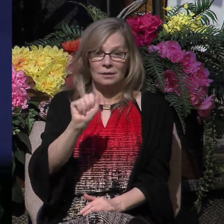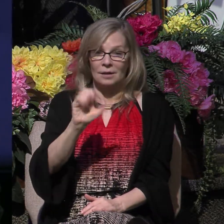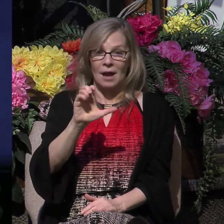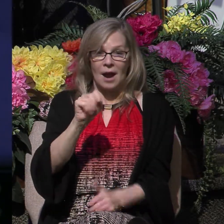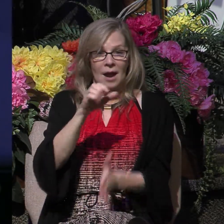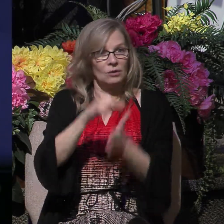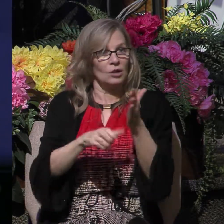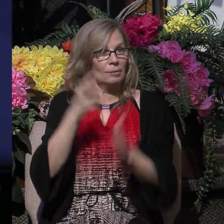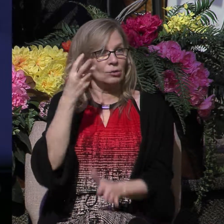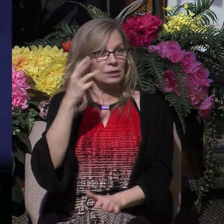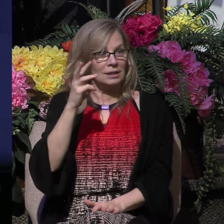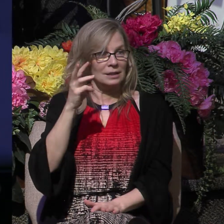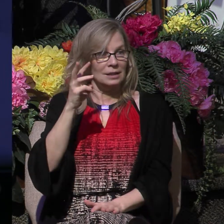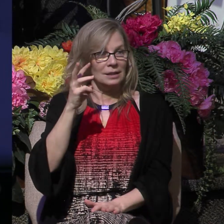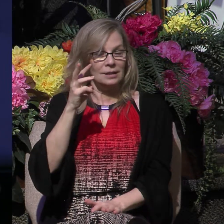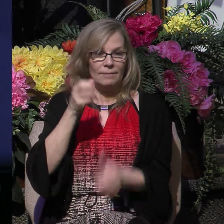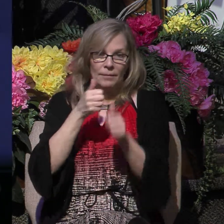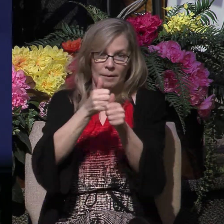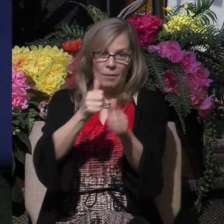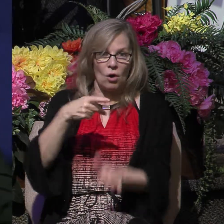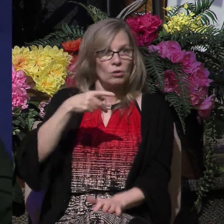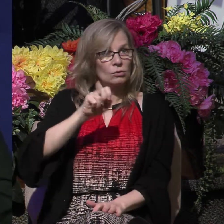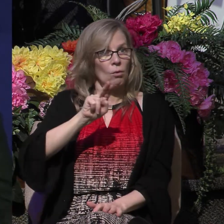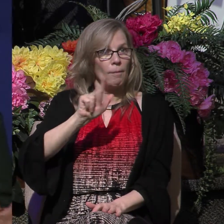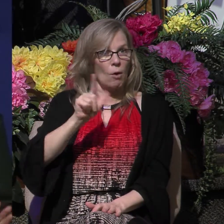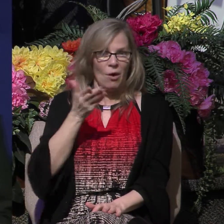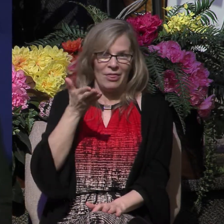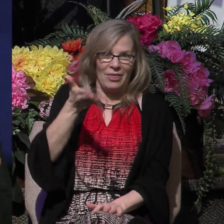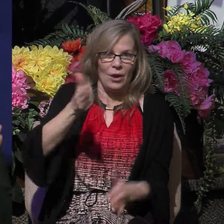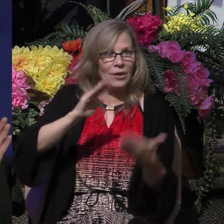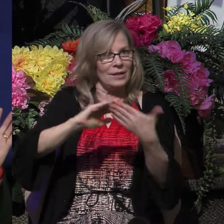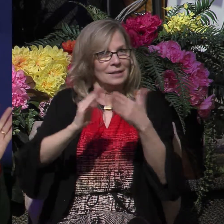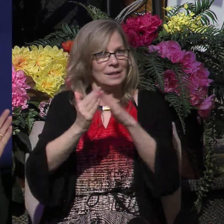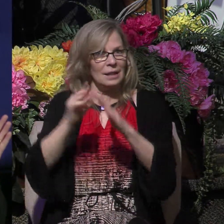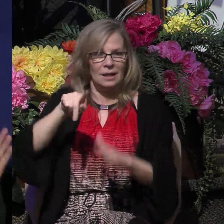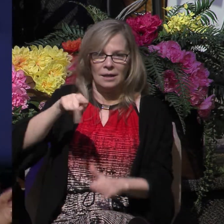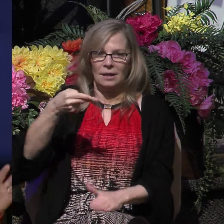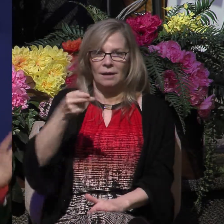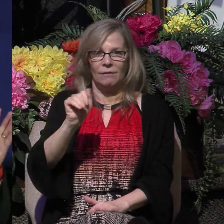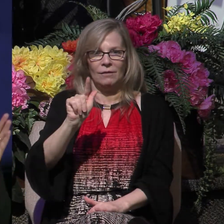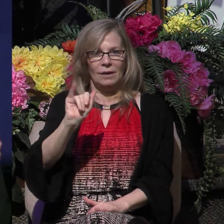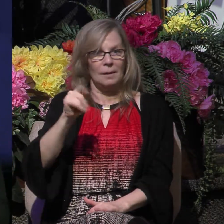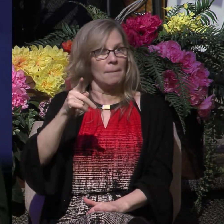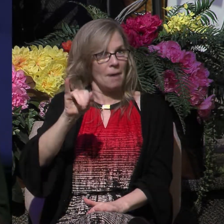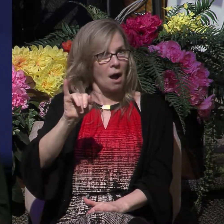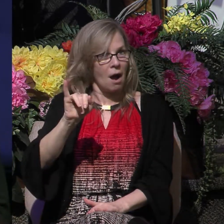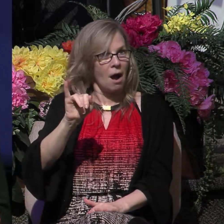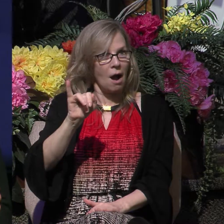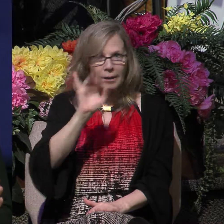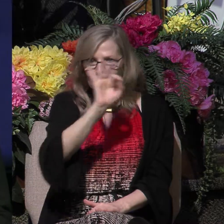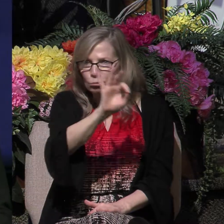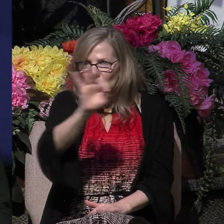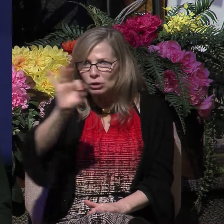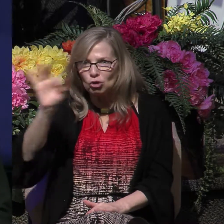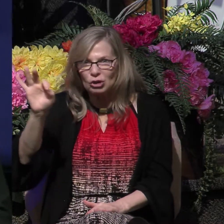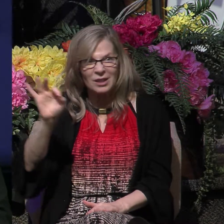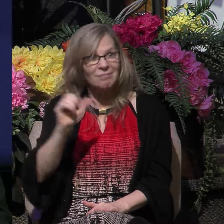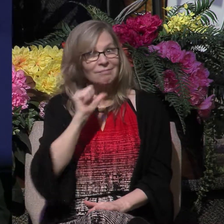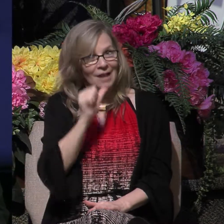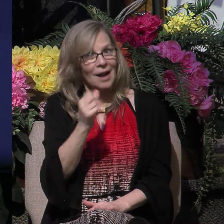Apostle Paul in the city of Philippi evangelizing the Gentile Romans of that part of the world. And what's